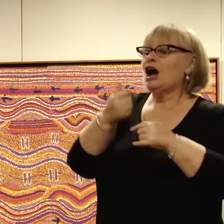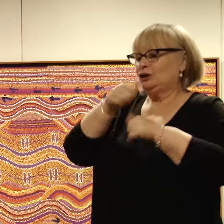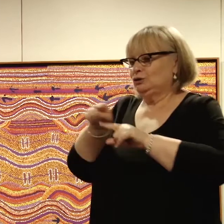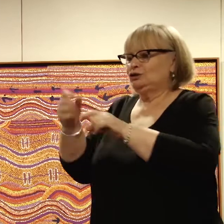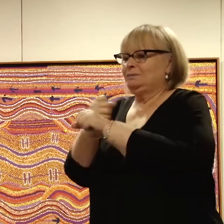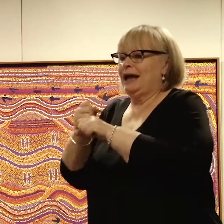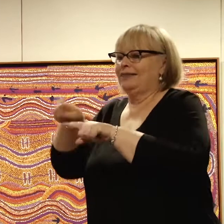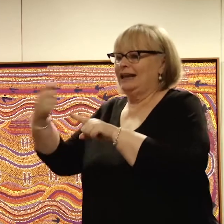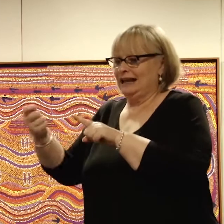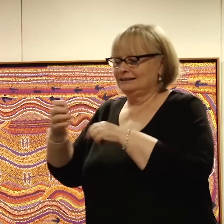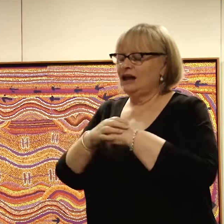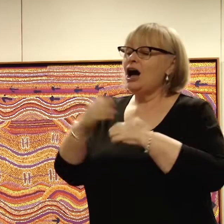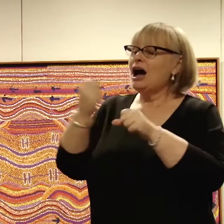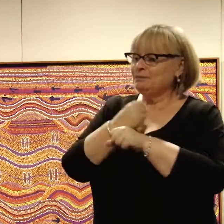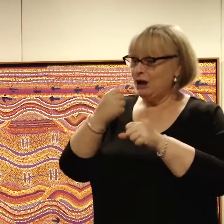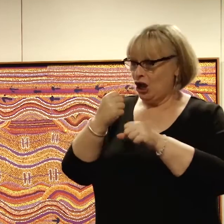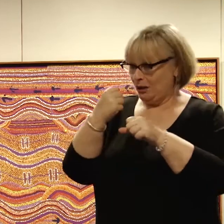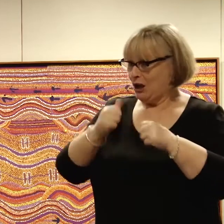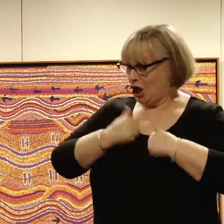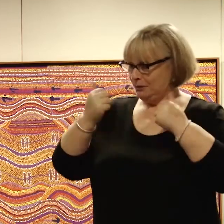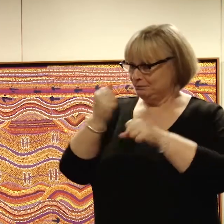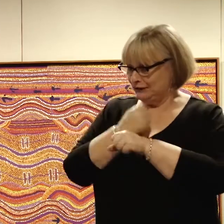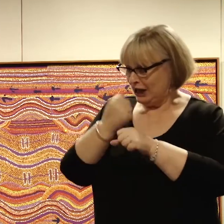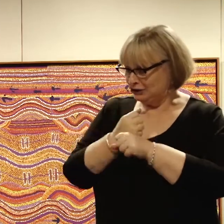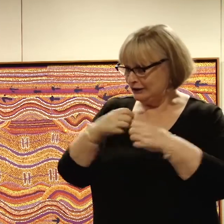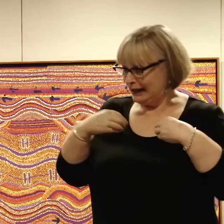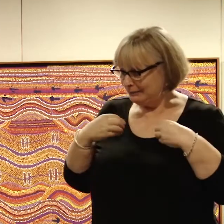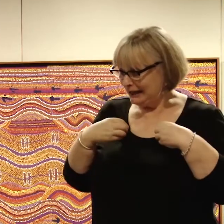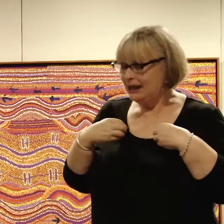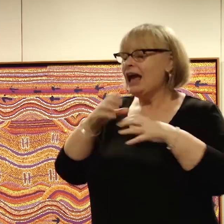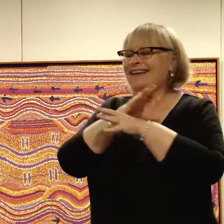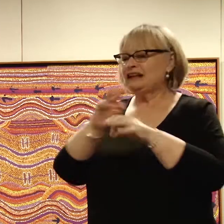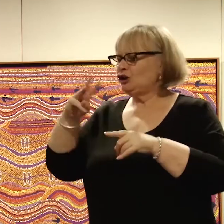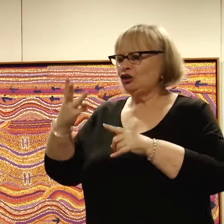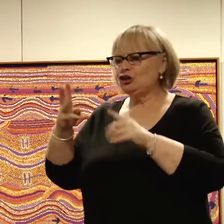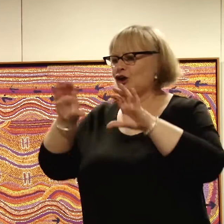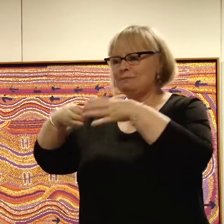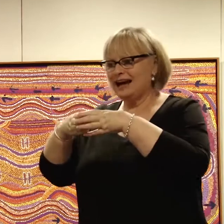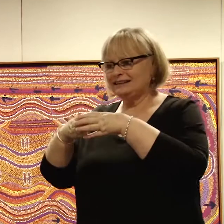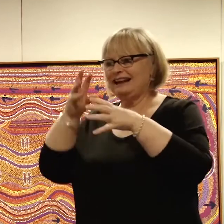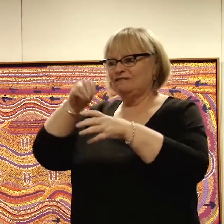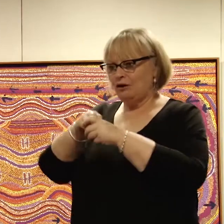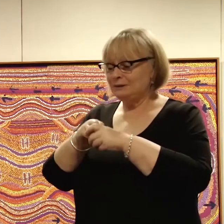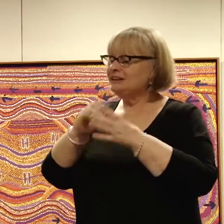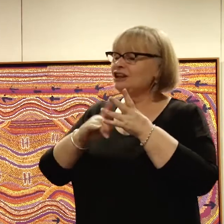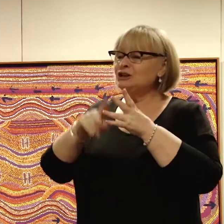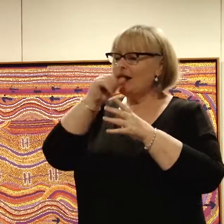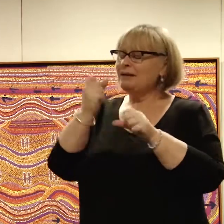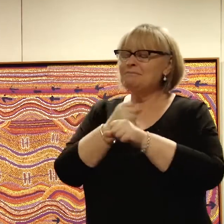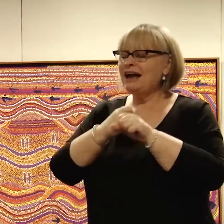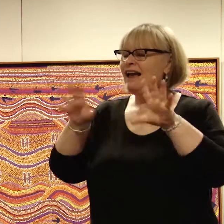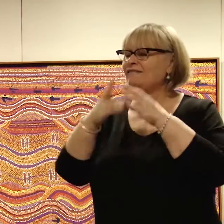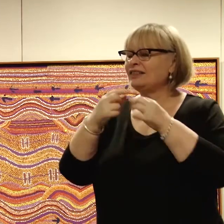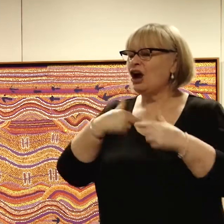also my own production company and distributor. And with no third party involvement, it means I get to make what I want, when I want, how I want. Total freedom,